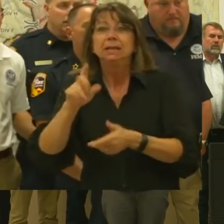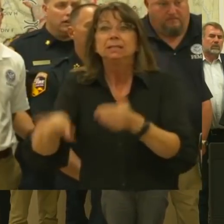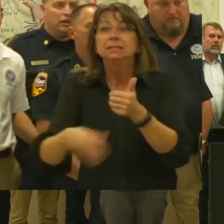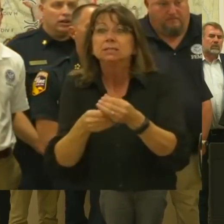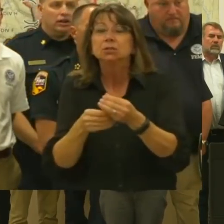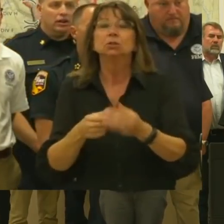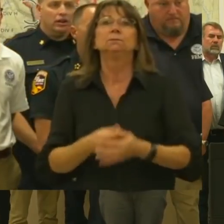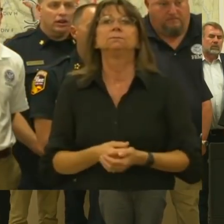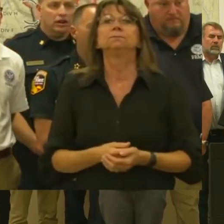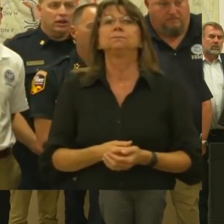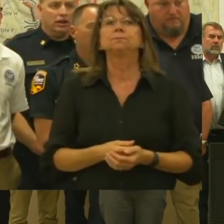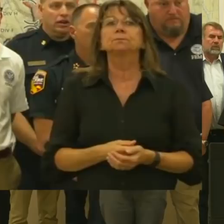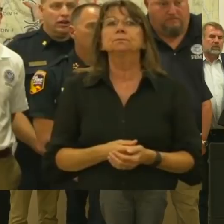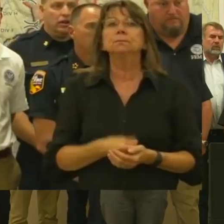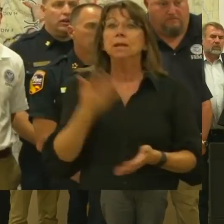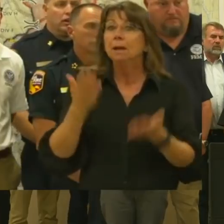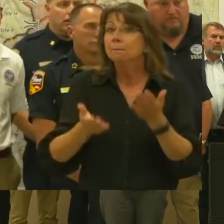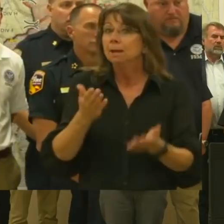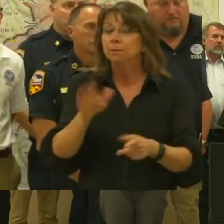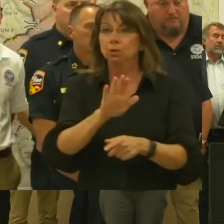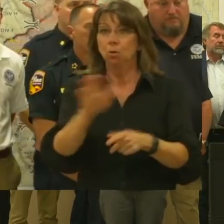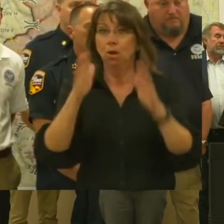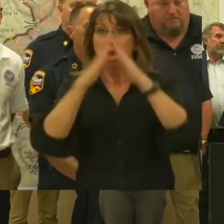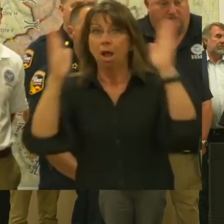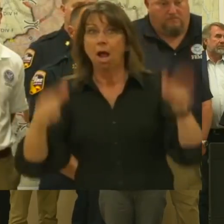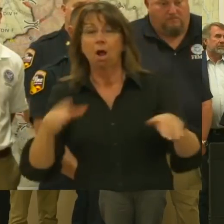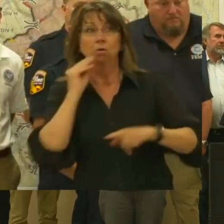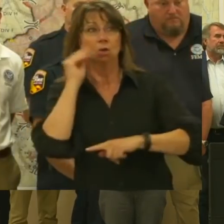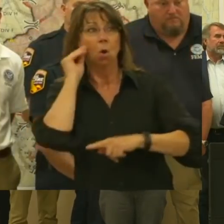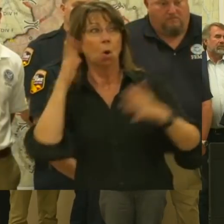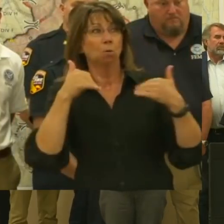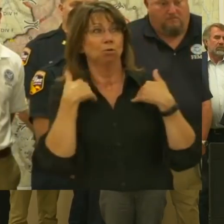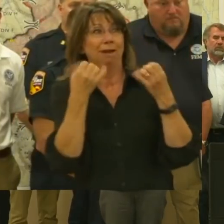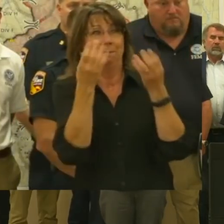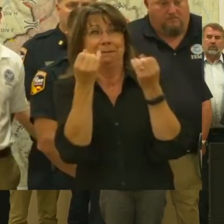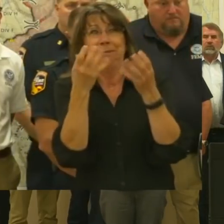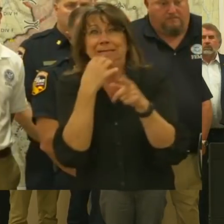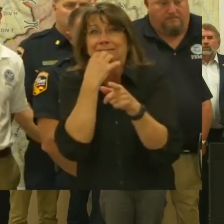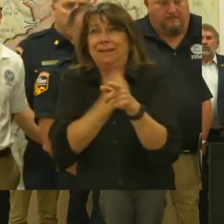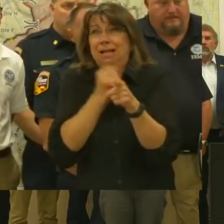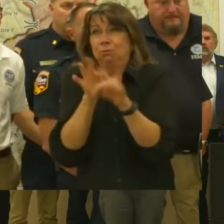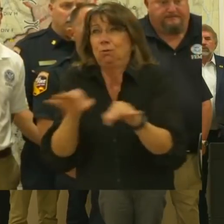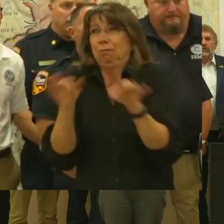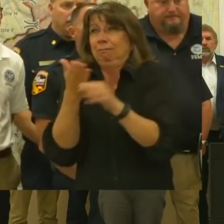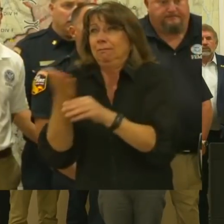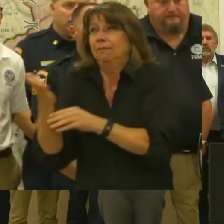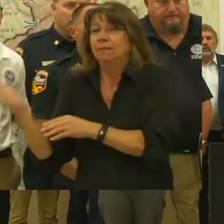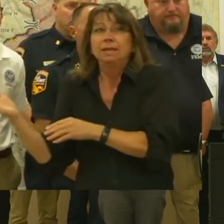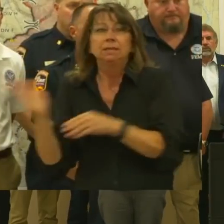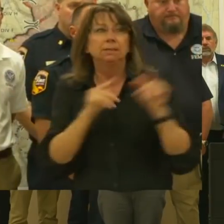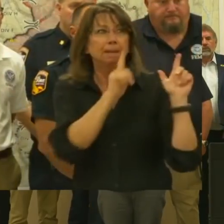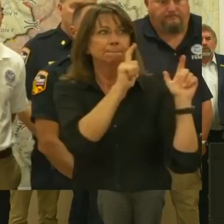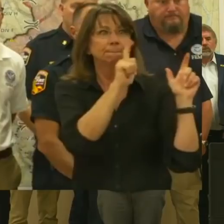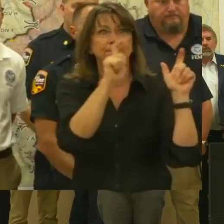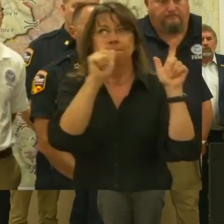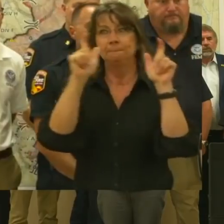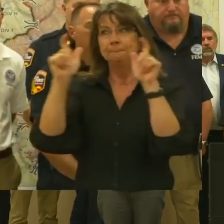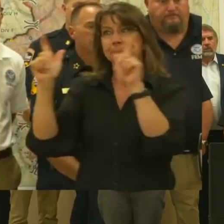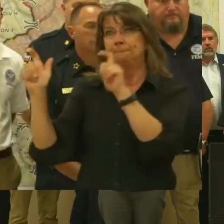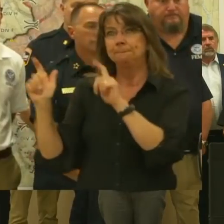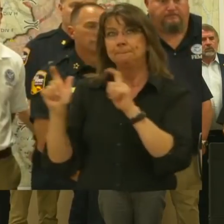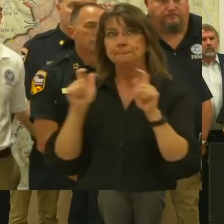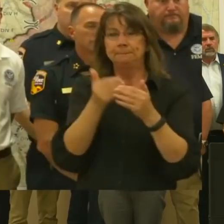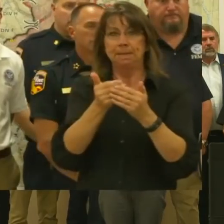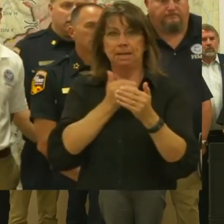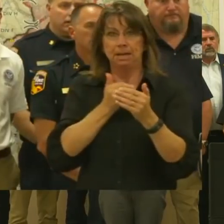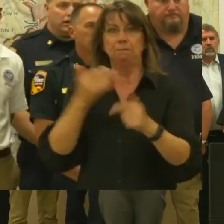videotaping your belongings in your house, that you have a very good catalog of what you have in case you need to know that during a disaster.